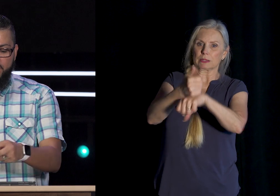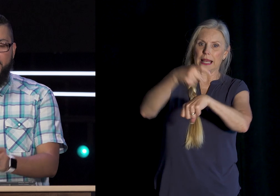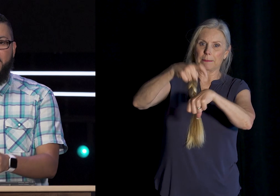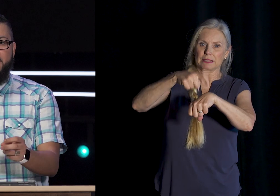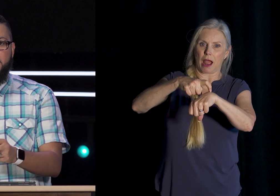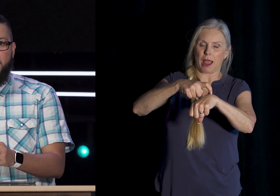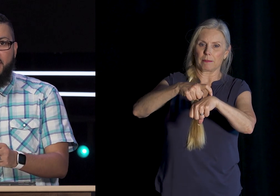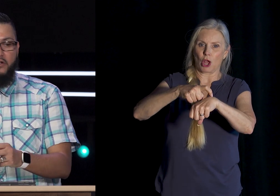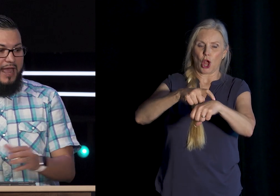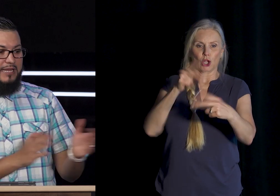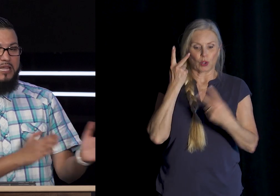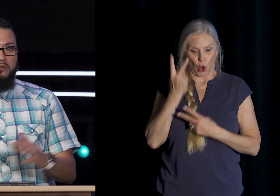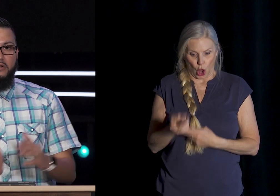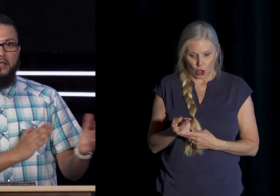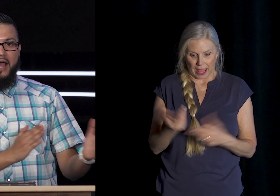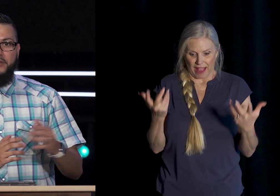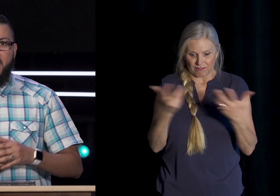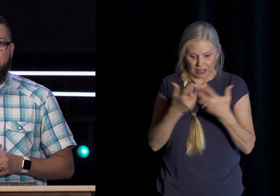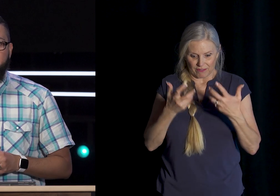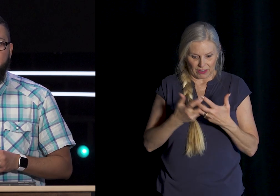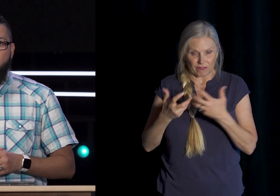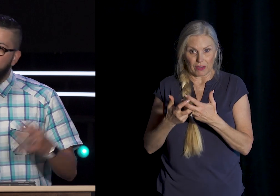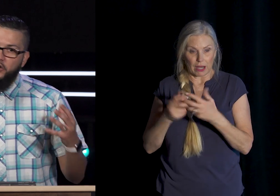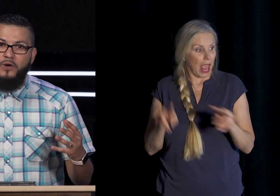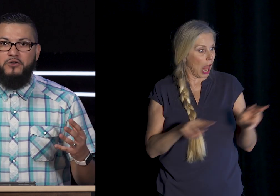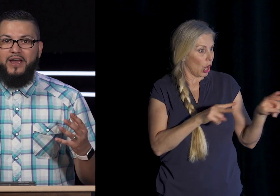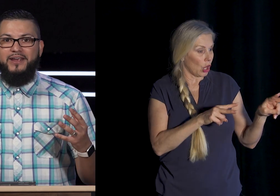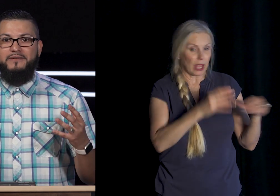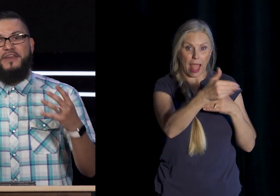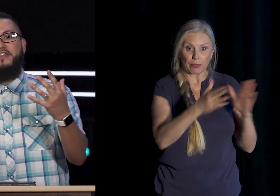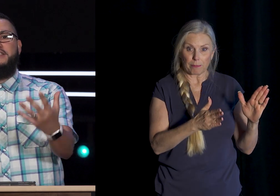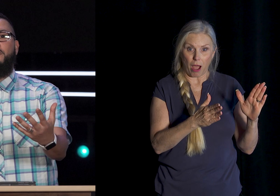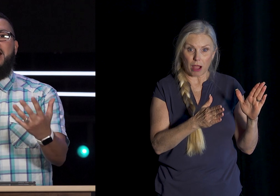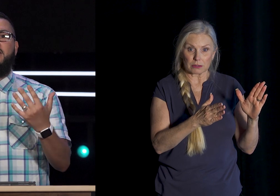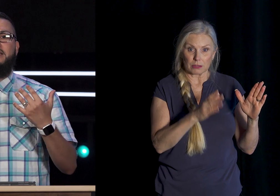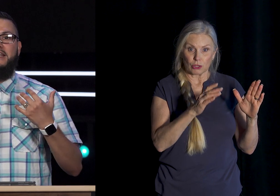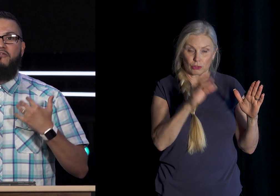Fit Things Together And Keep Looking At The Box Well In A Greater Way This Is The Reality Of